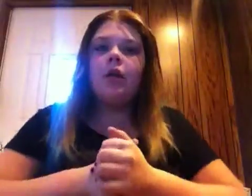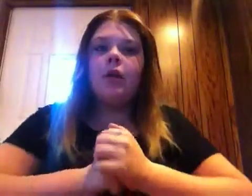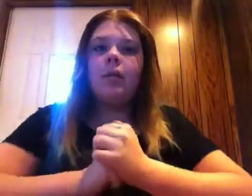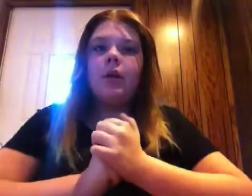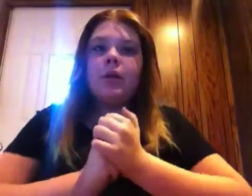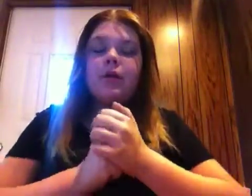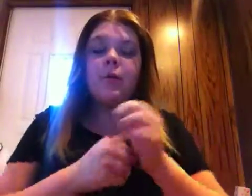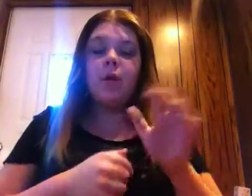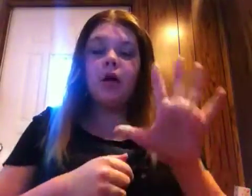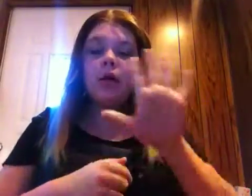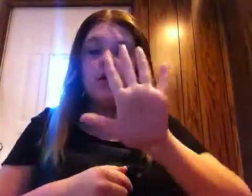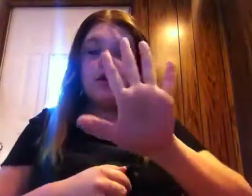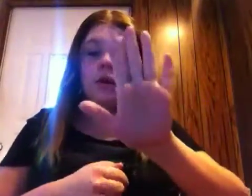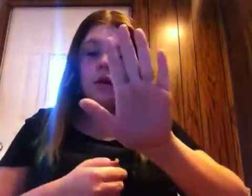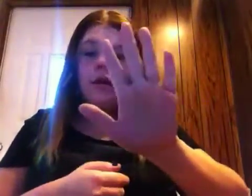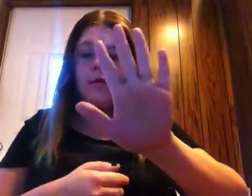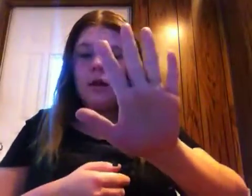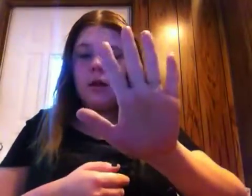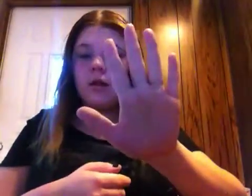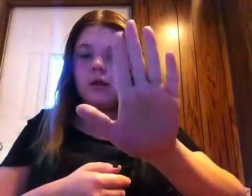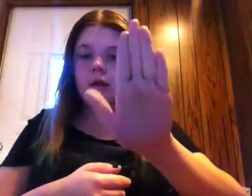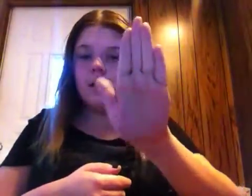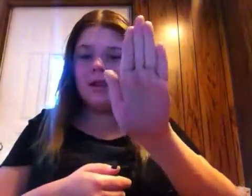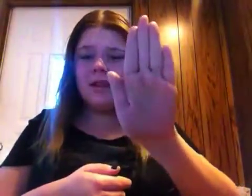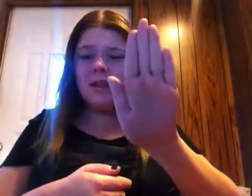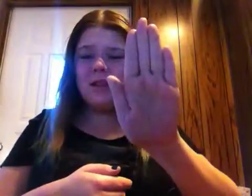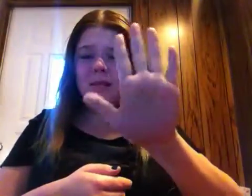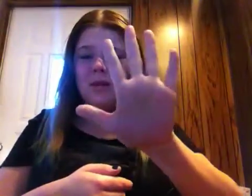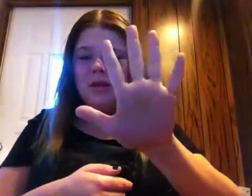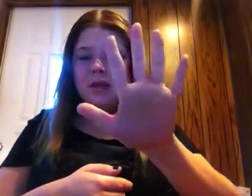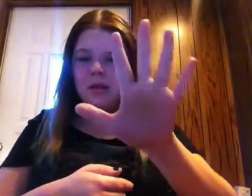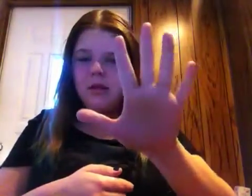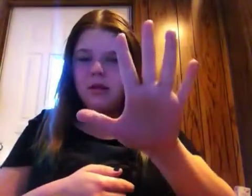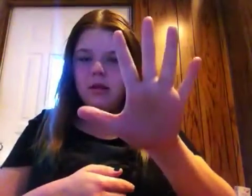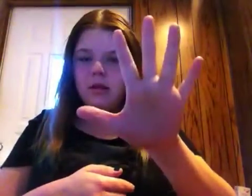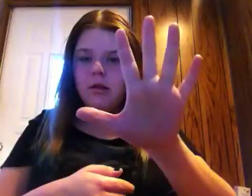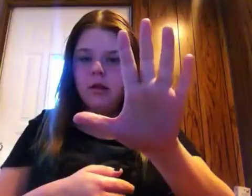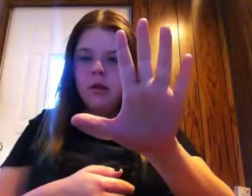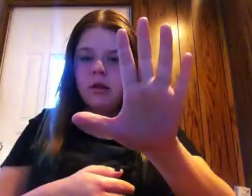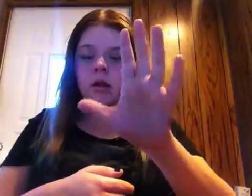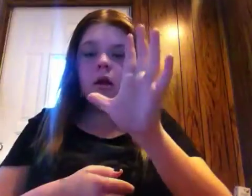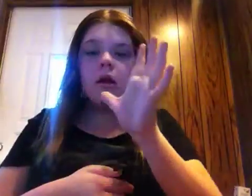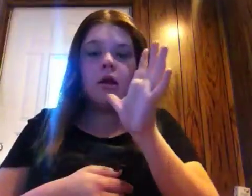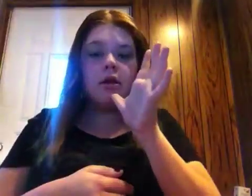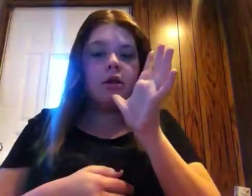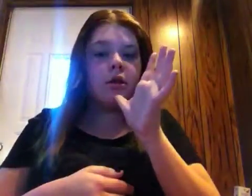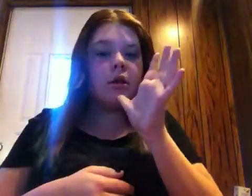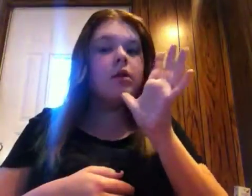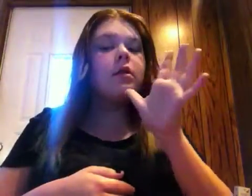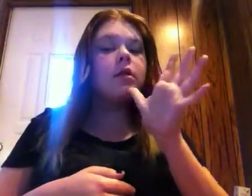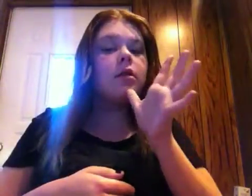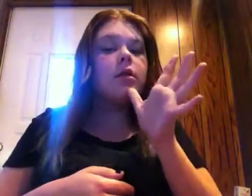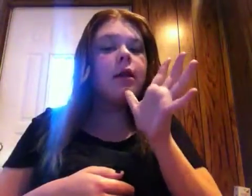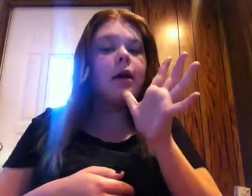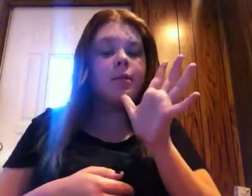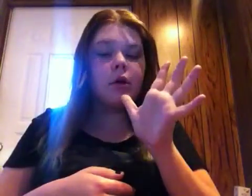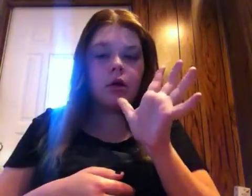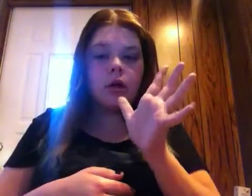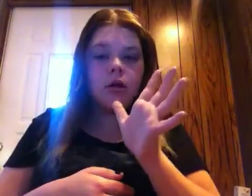Alright, so pretty much for mother, you're just going to have your hands, not like this, but like this. And you're just going to tap your chin,